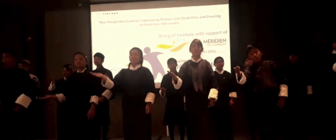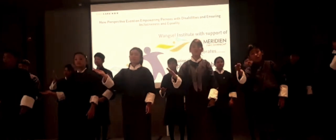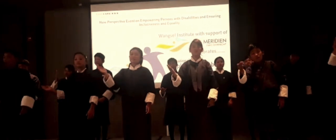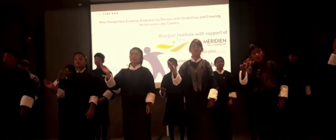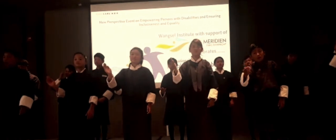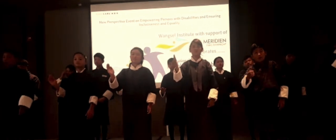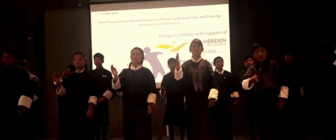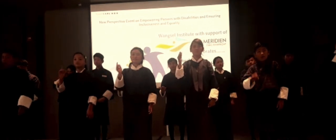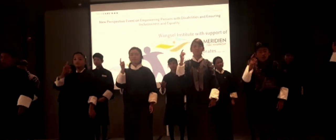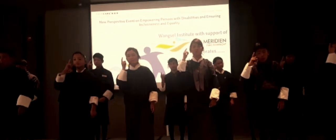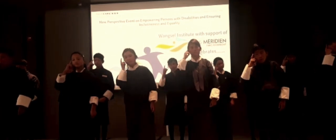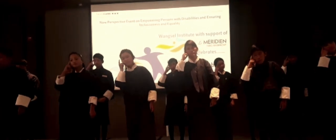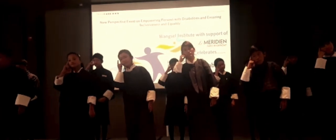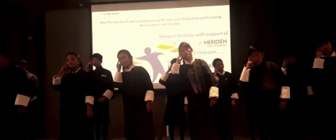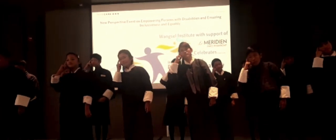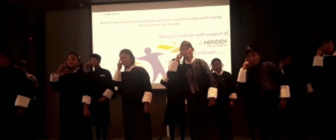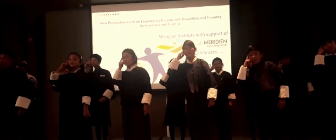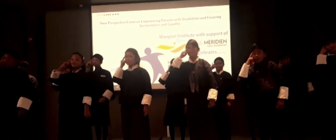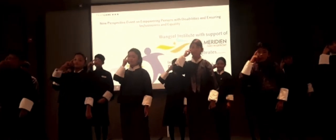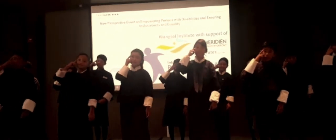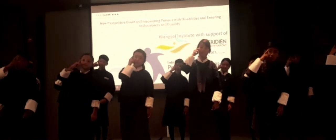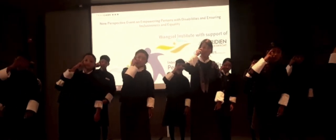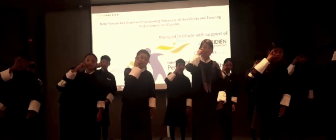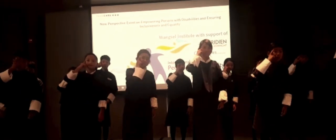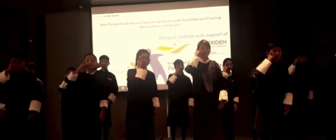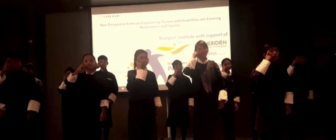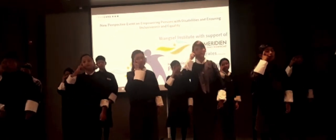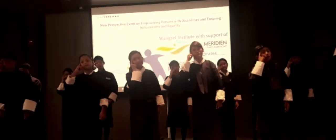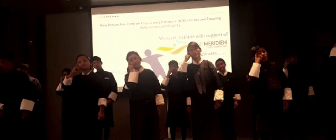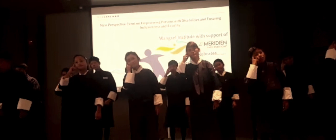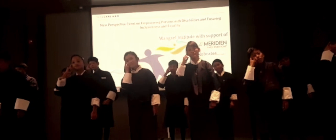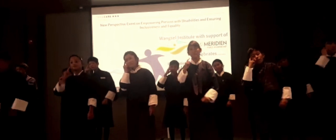what a wonderful world,